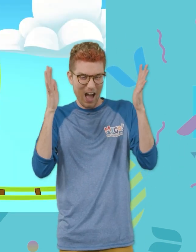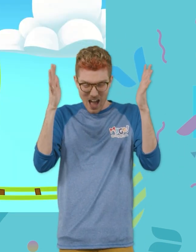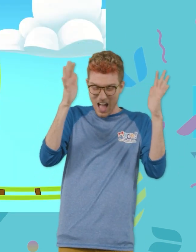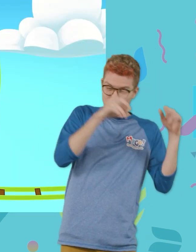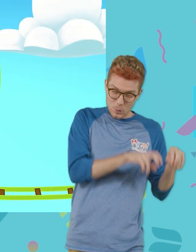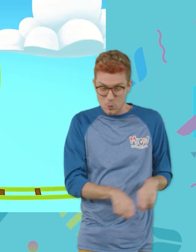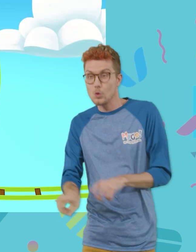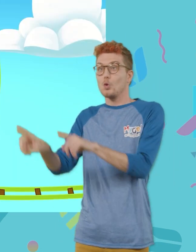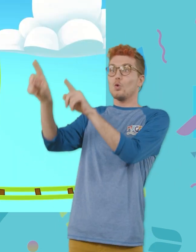Yay!